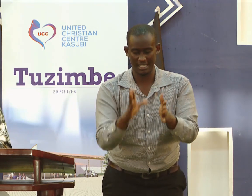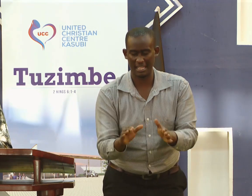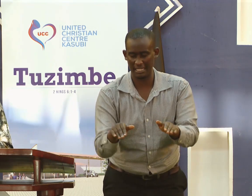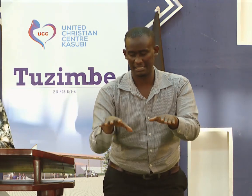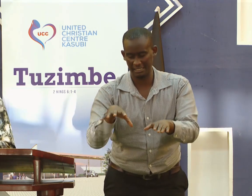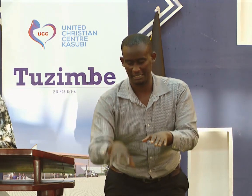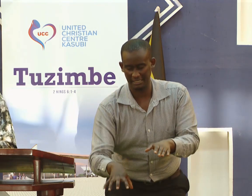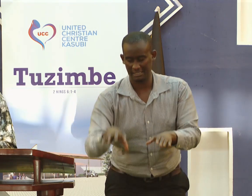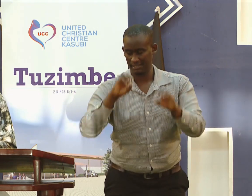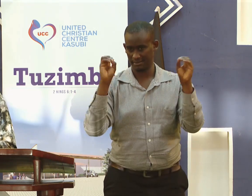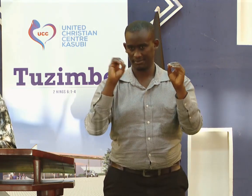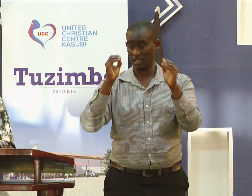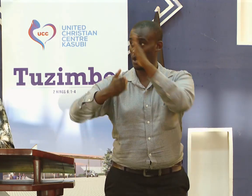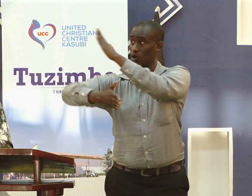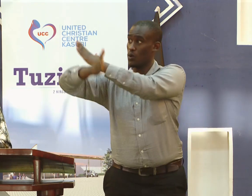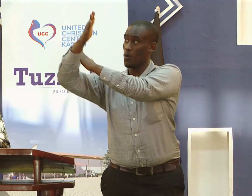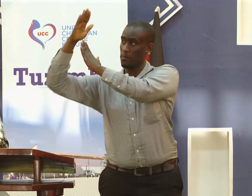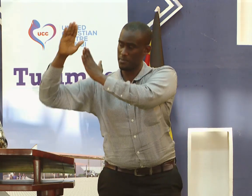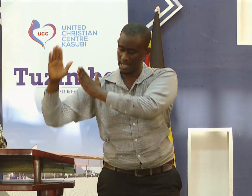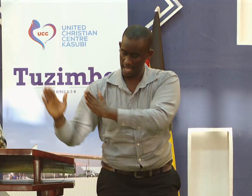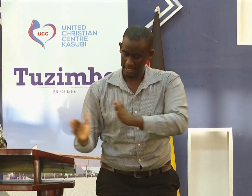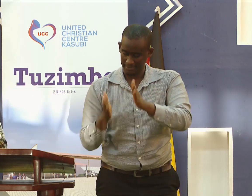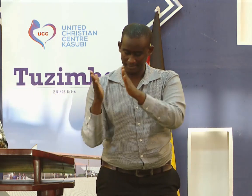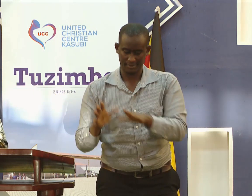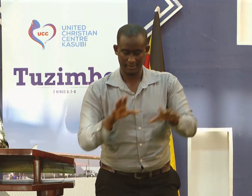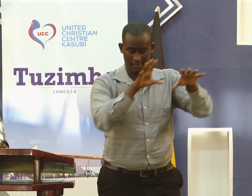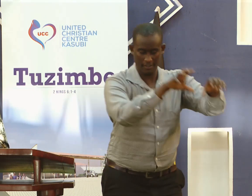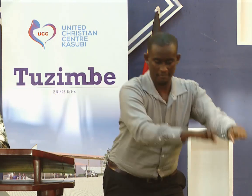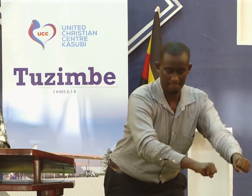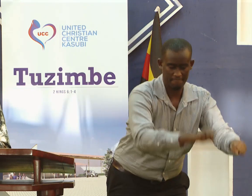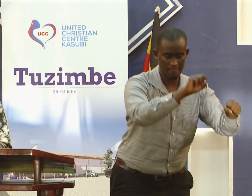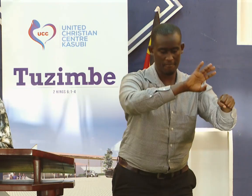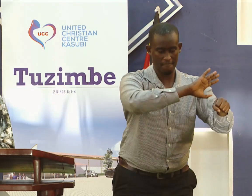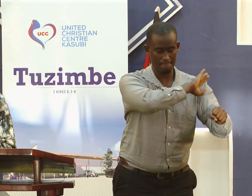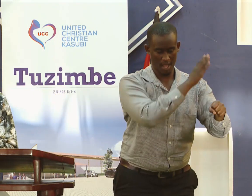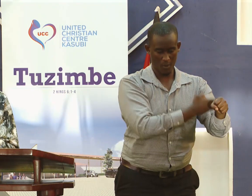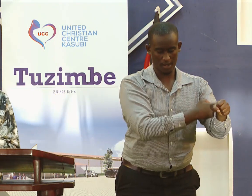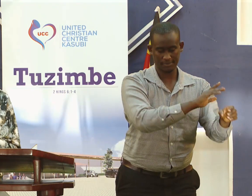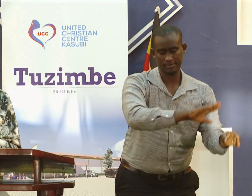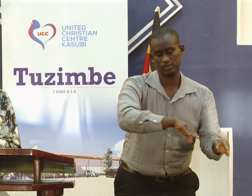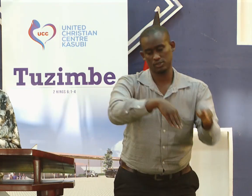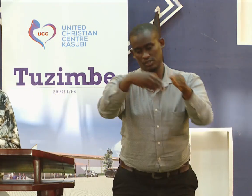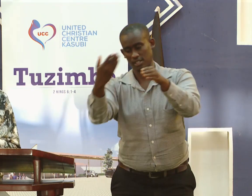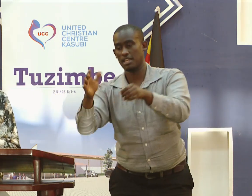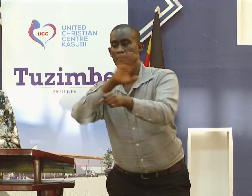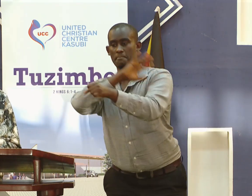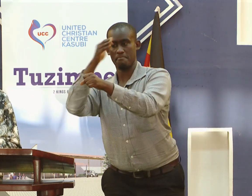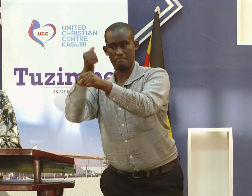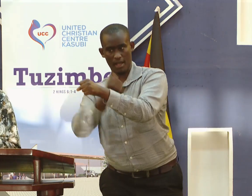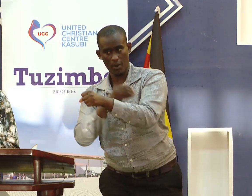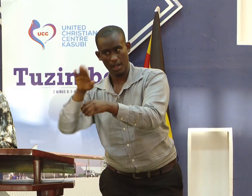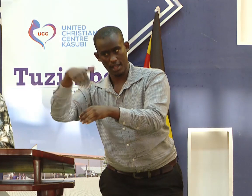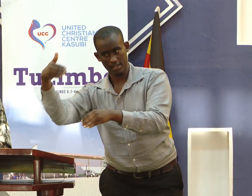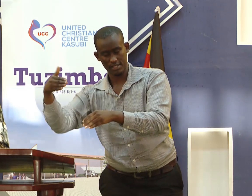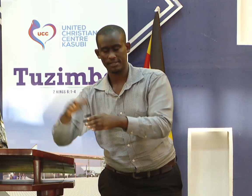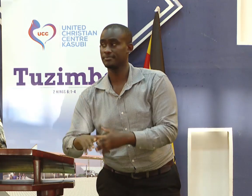According to the plan of God, He takes us from power, and He takes us into